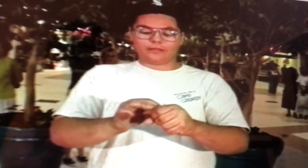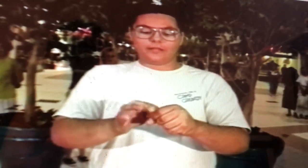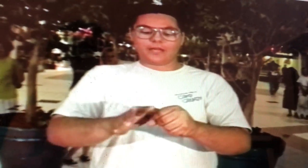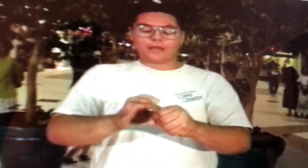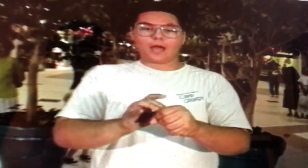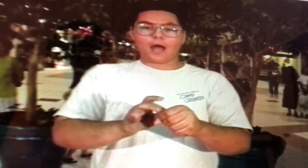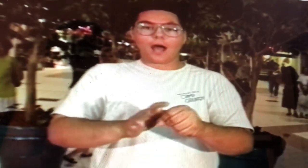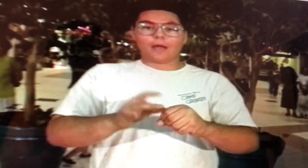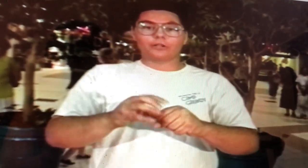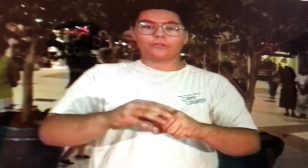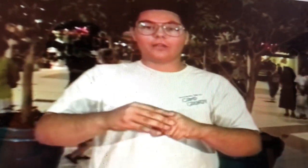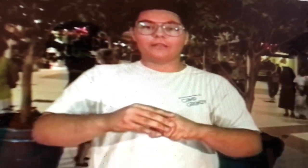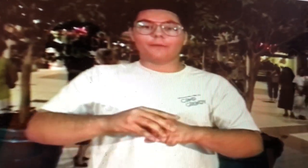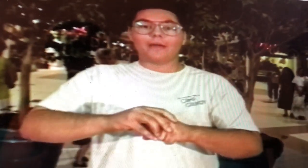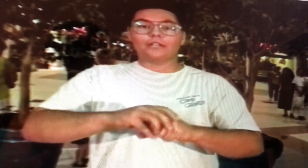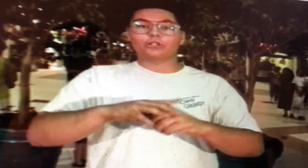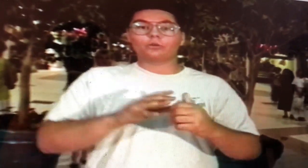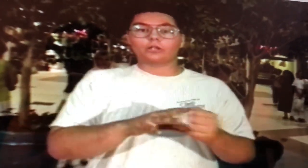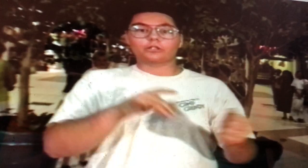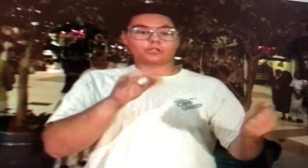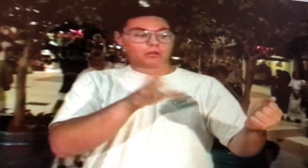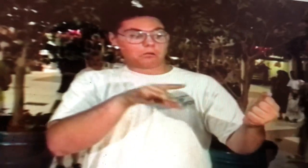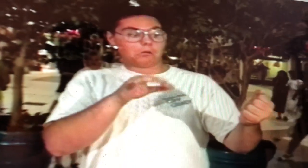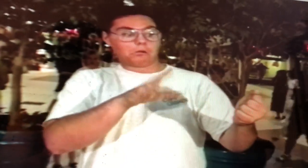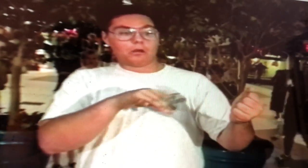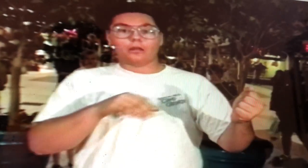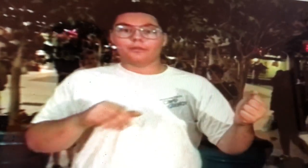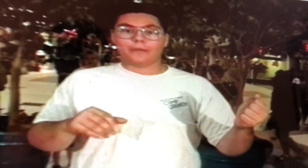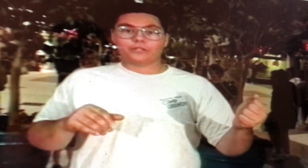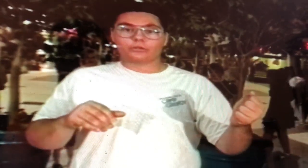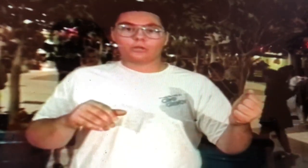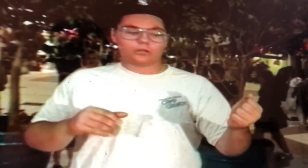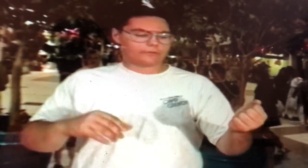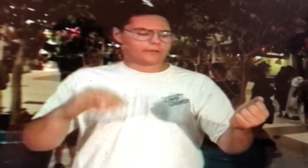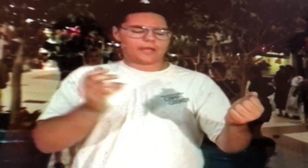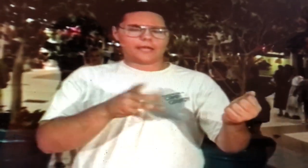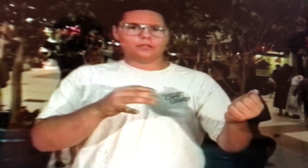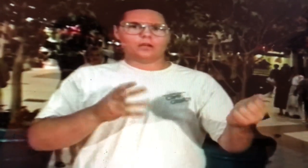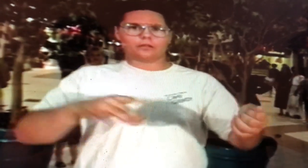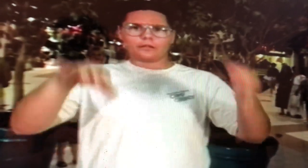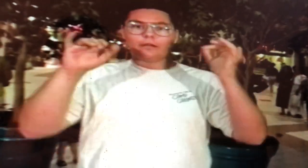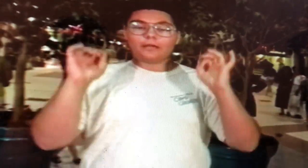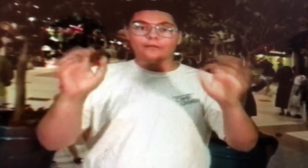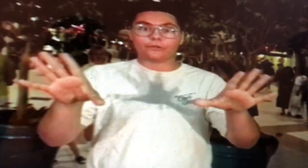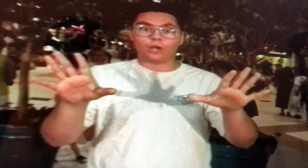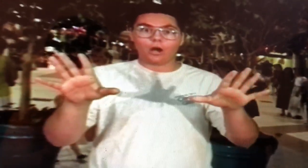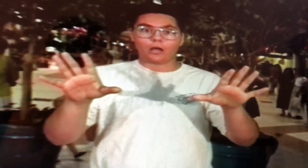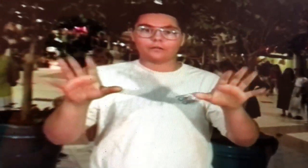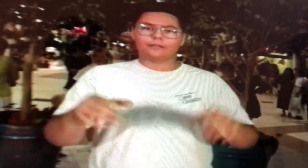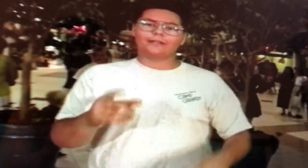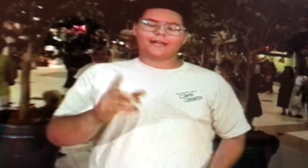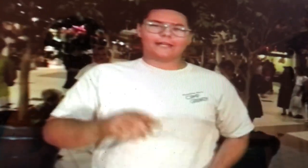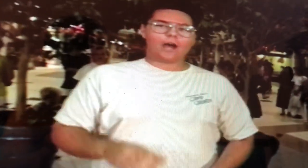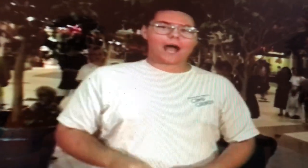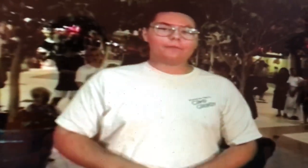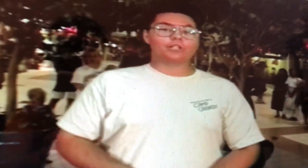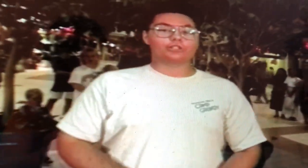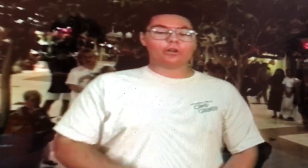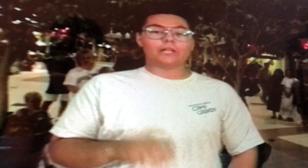Then, I'm gonna say the magic words. The magic words. And look, it's gone. Now, I'm gonna show